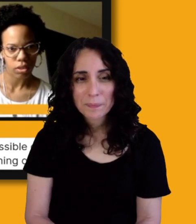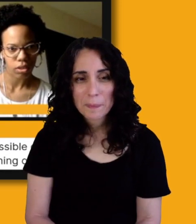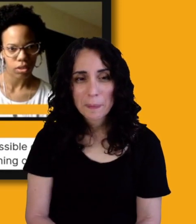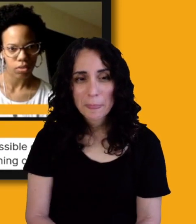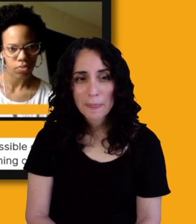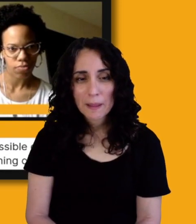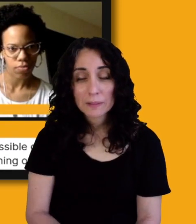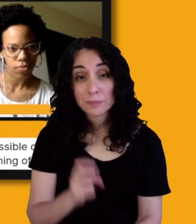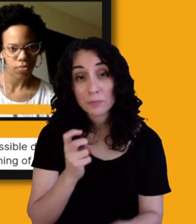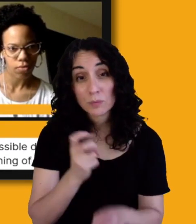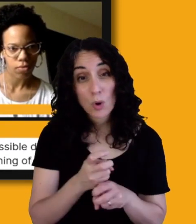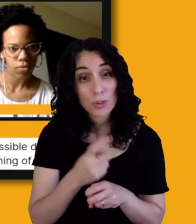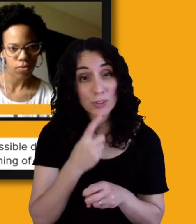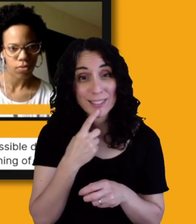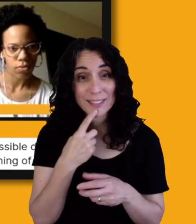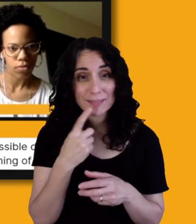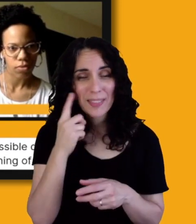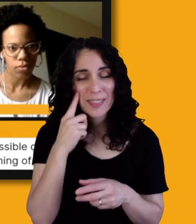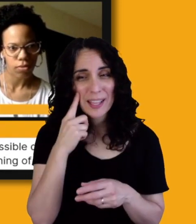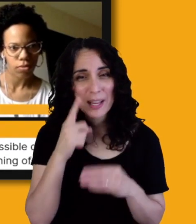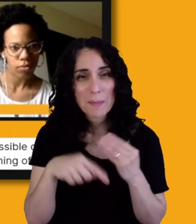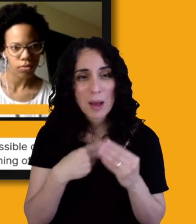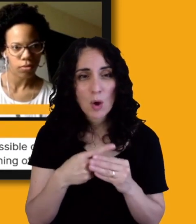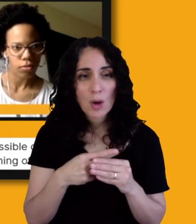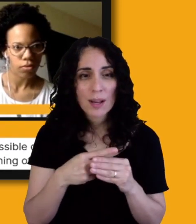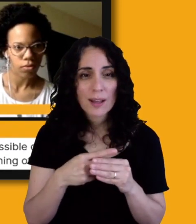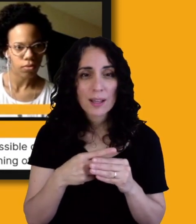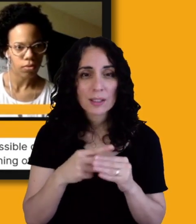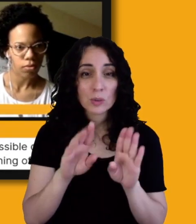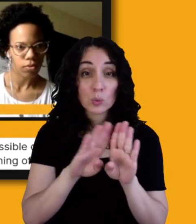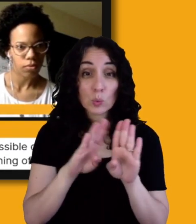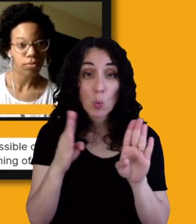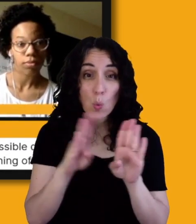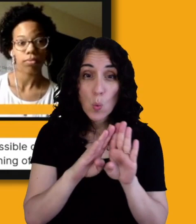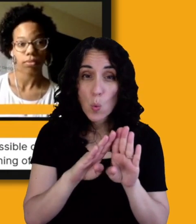about touchless door opening, for example.